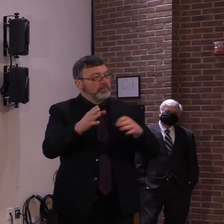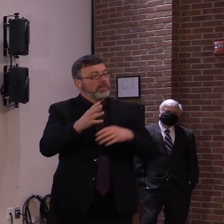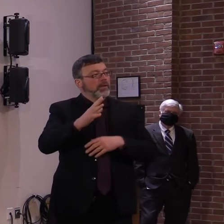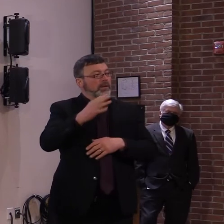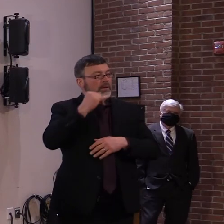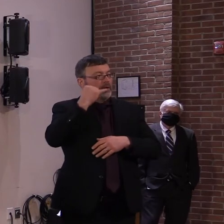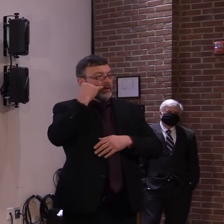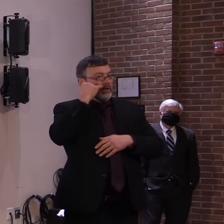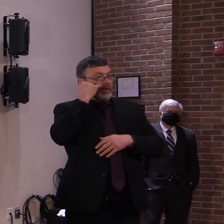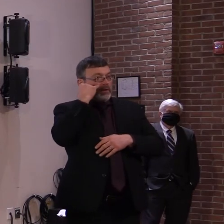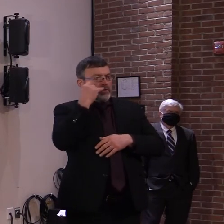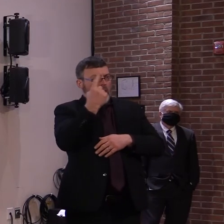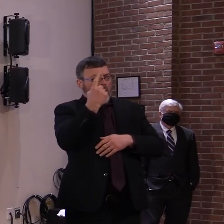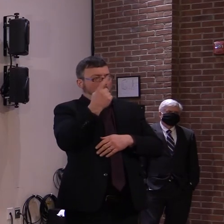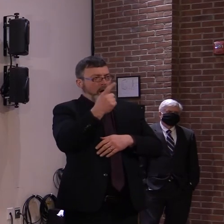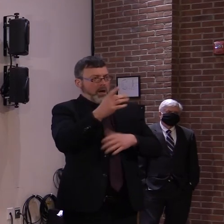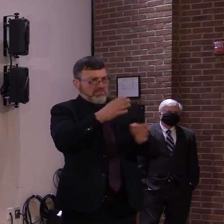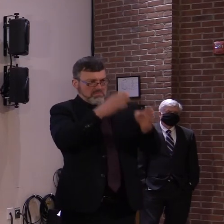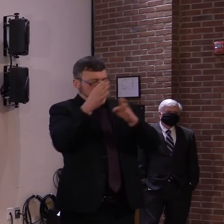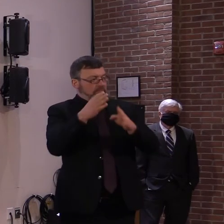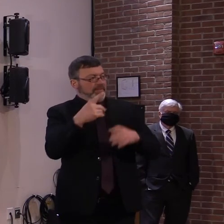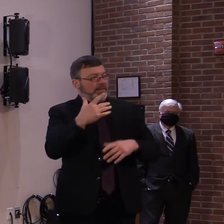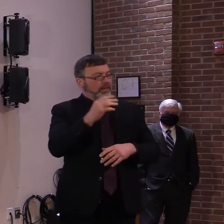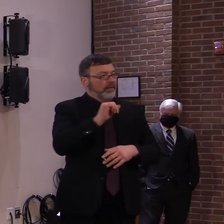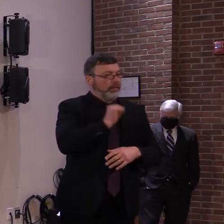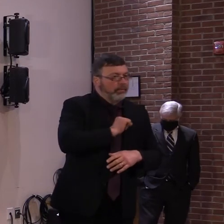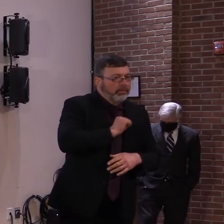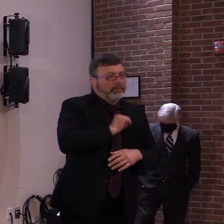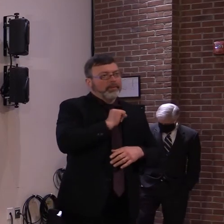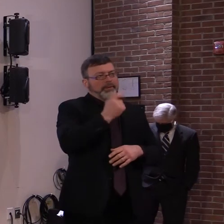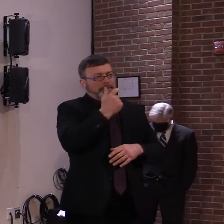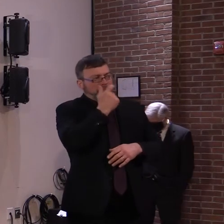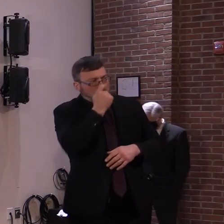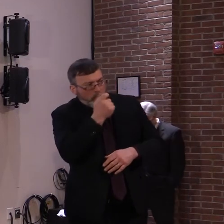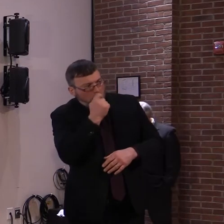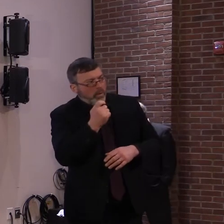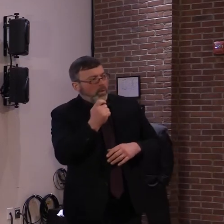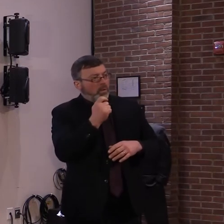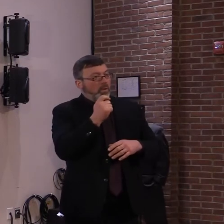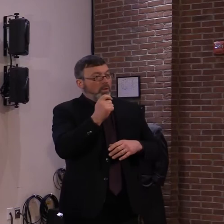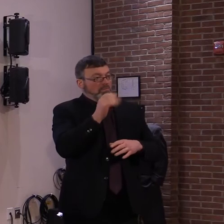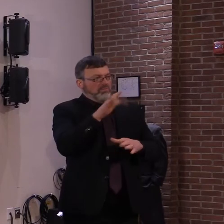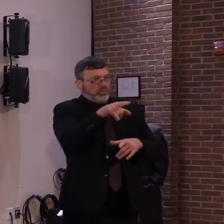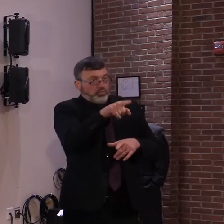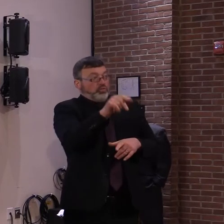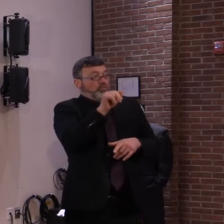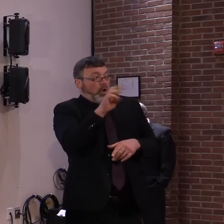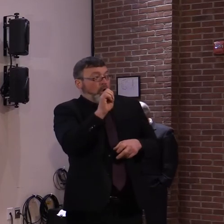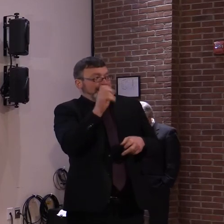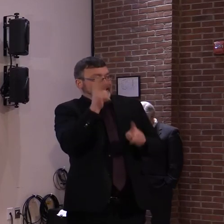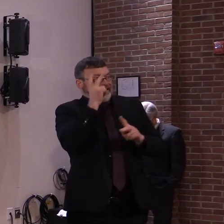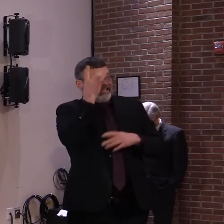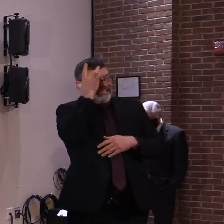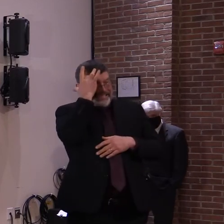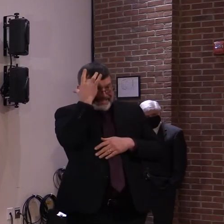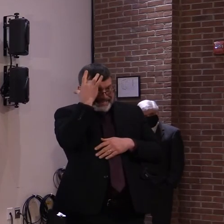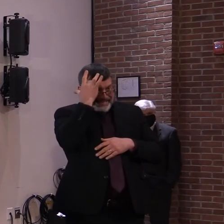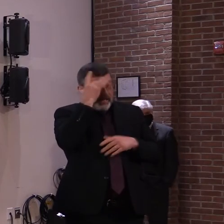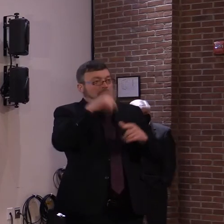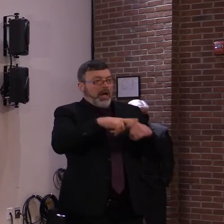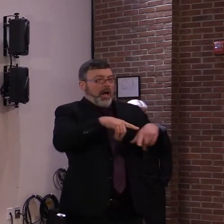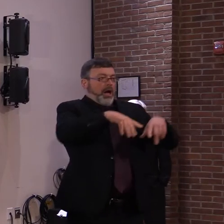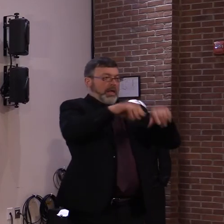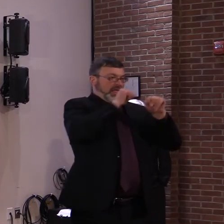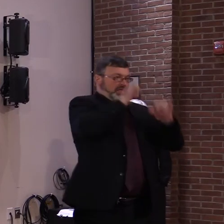show that they have COVID. And Because that's when it's most reliable. So, it again depends on how they're planning